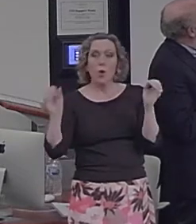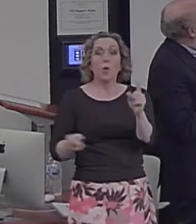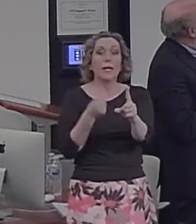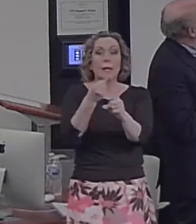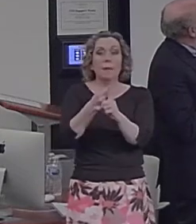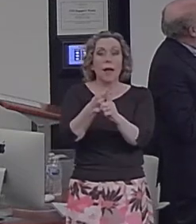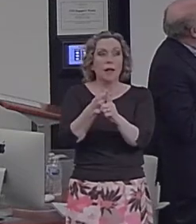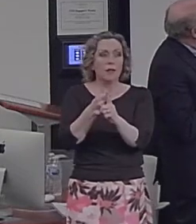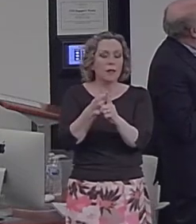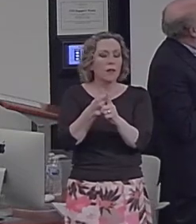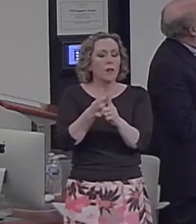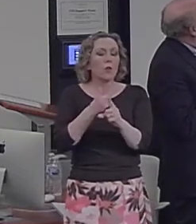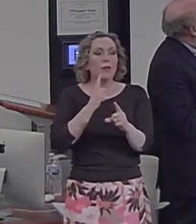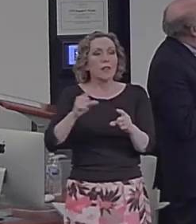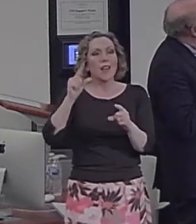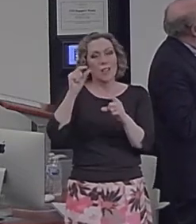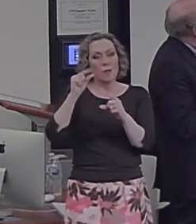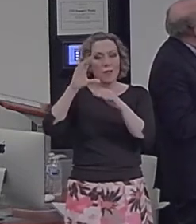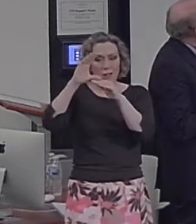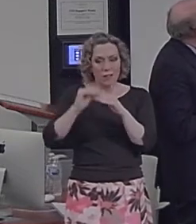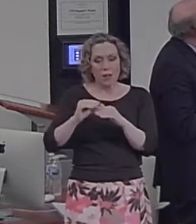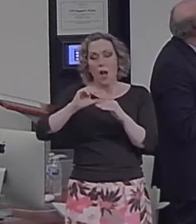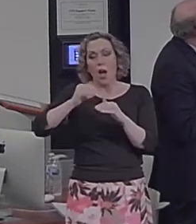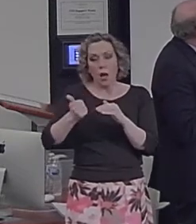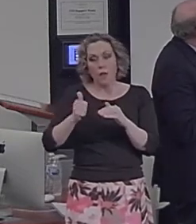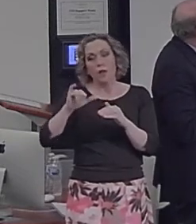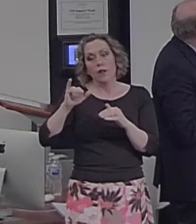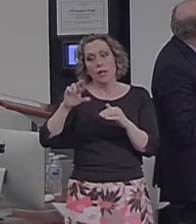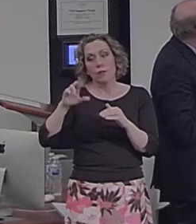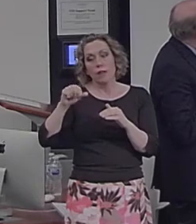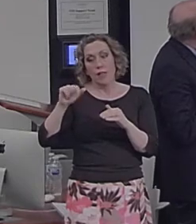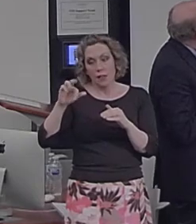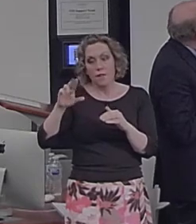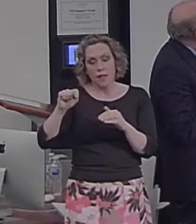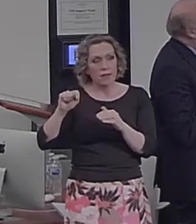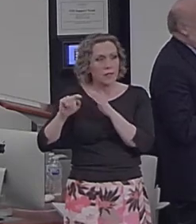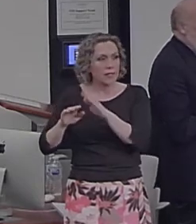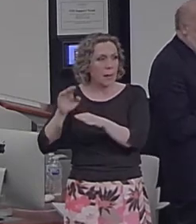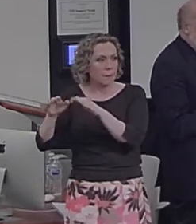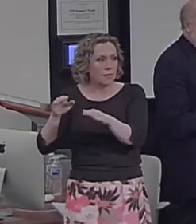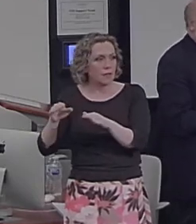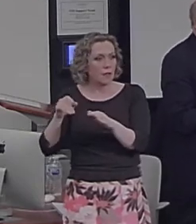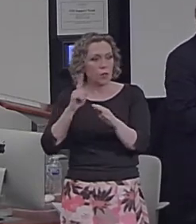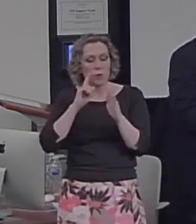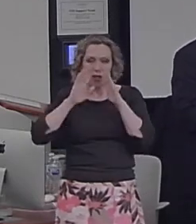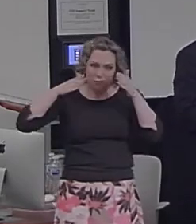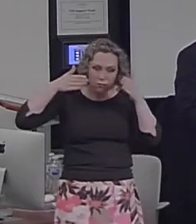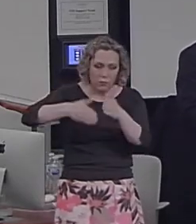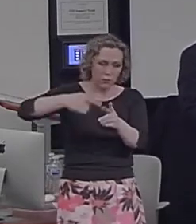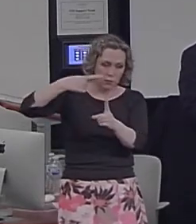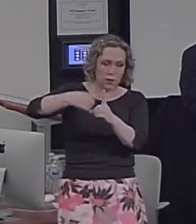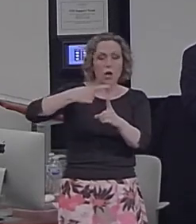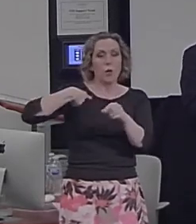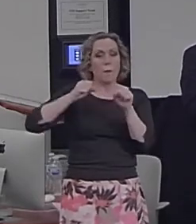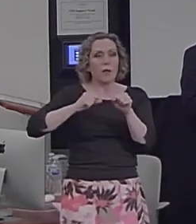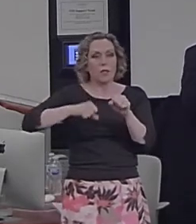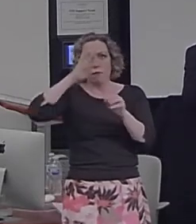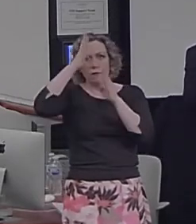slight reduction in other irrelevant steps. So it seems to really be targeting your ability to come up with relevant steps as you